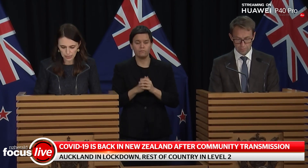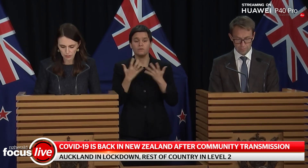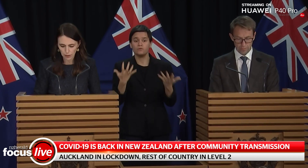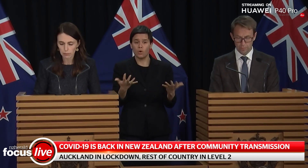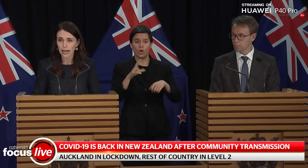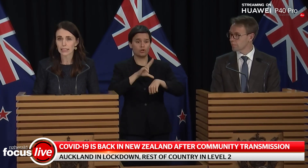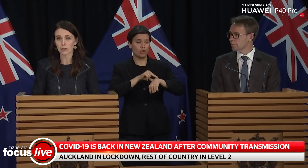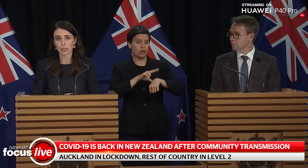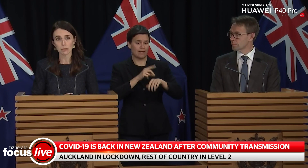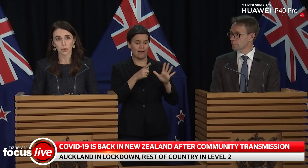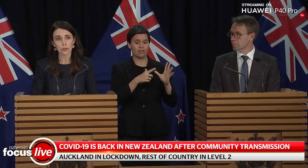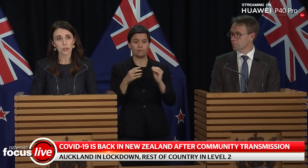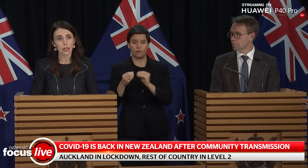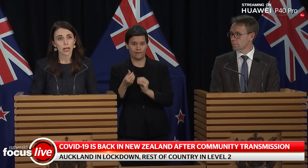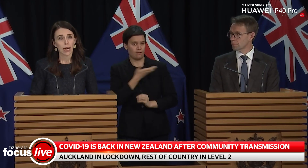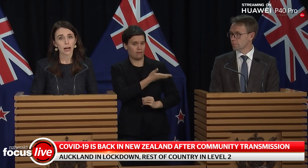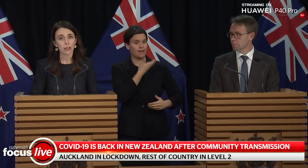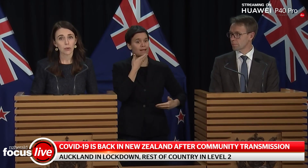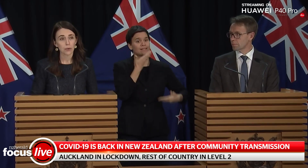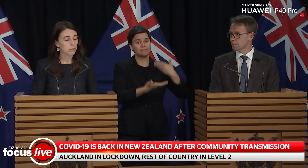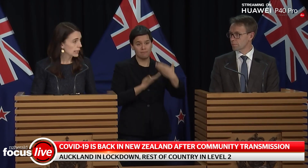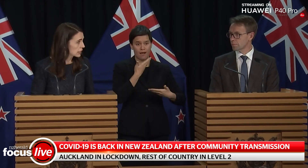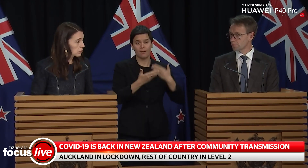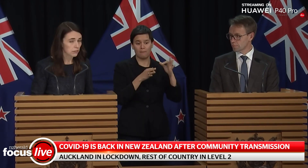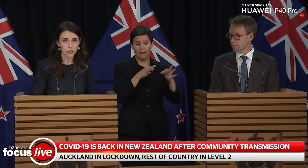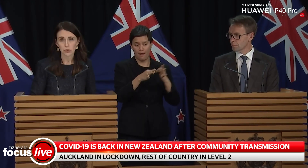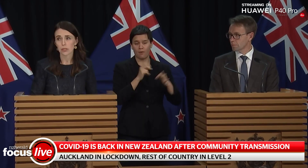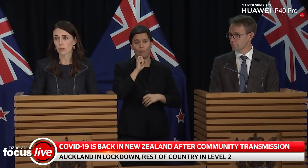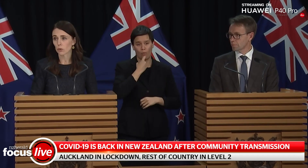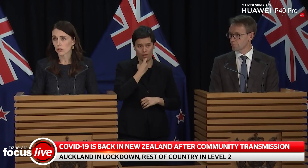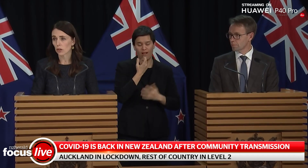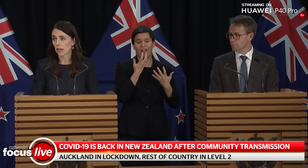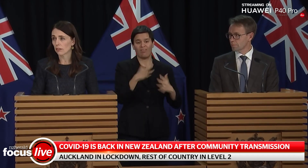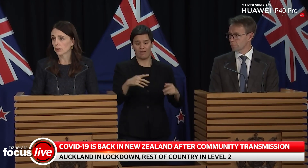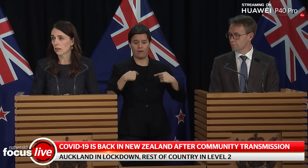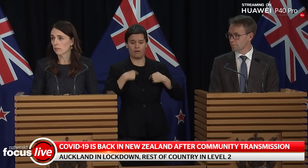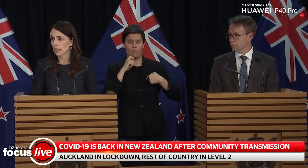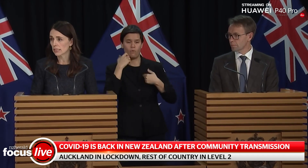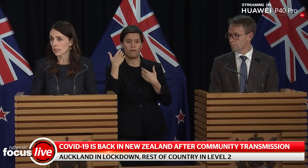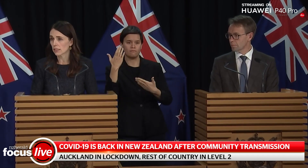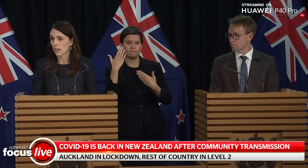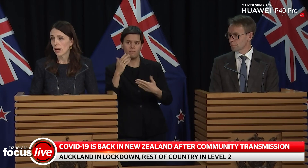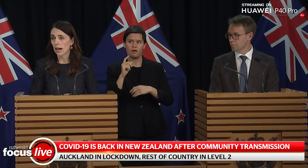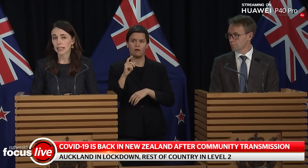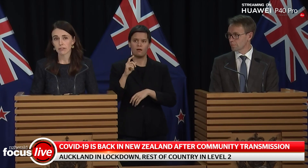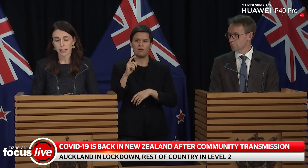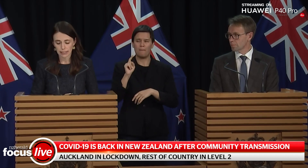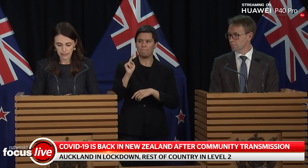decisions that have been made in response through meetings with officials and also after ministers